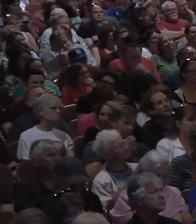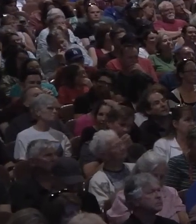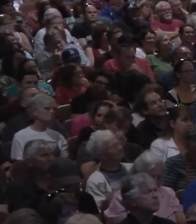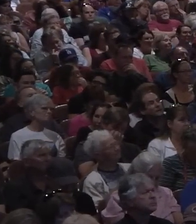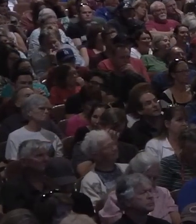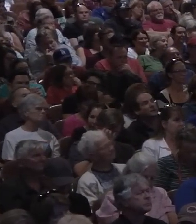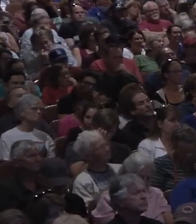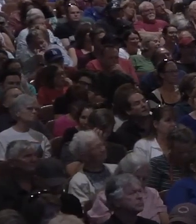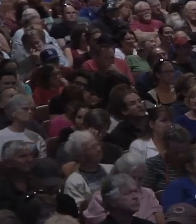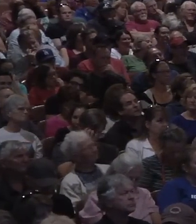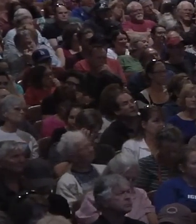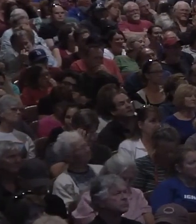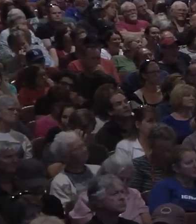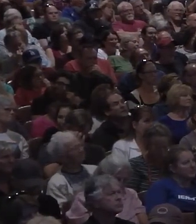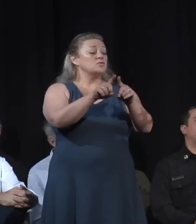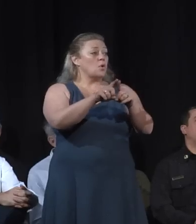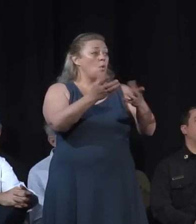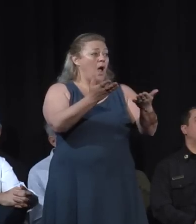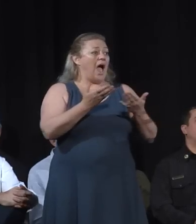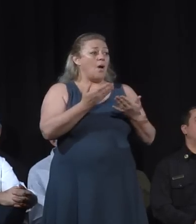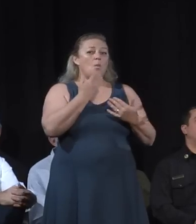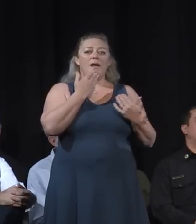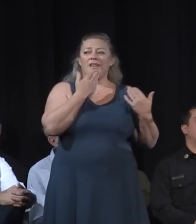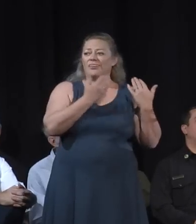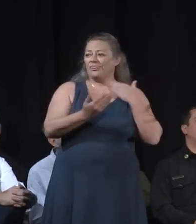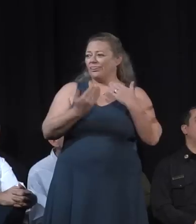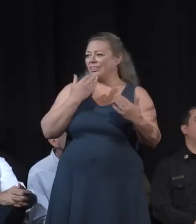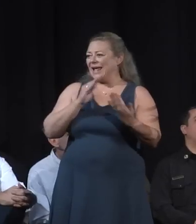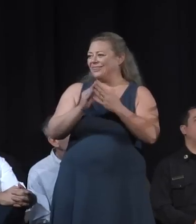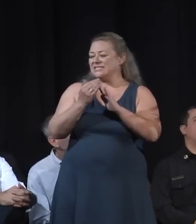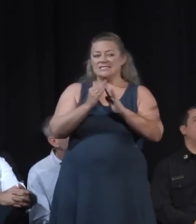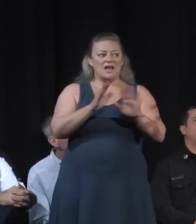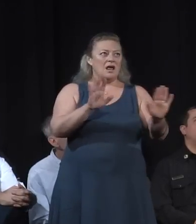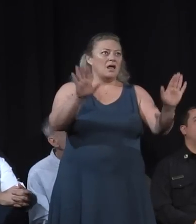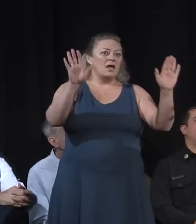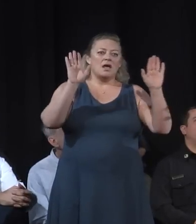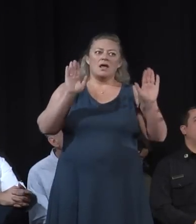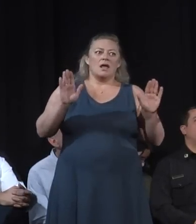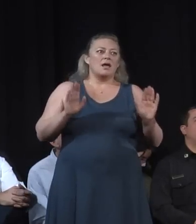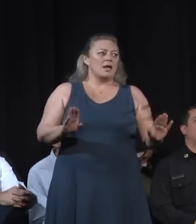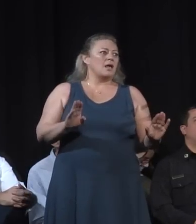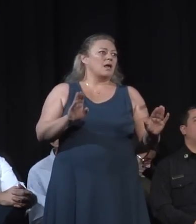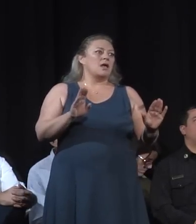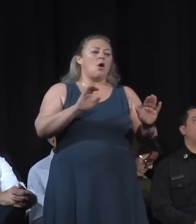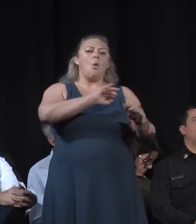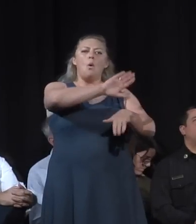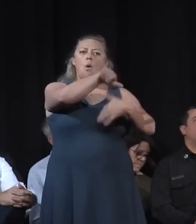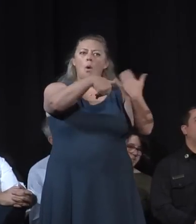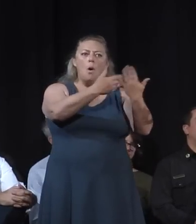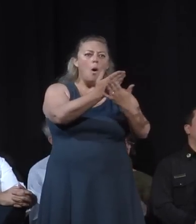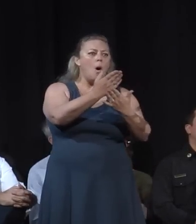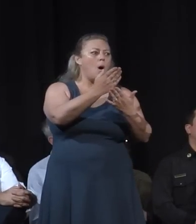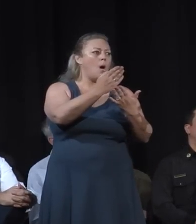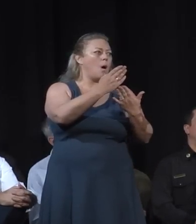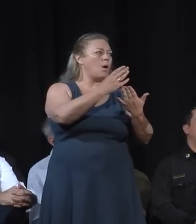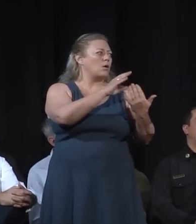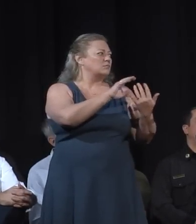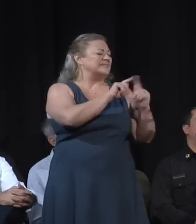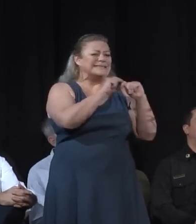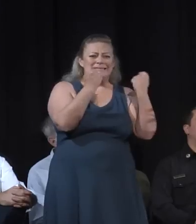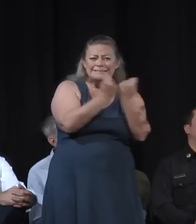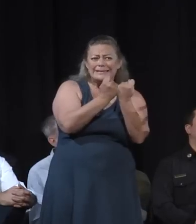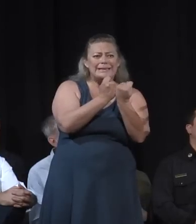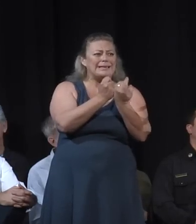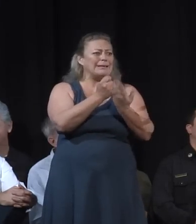I also want to thank the City. The City has been incredible. mayor, council members, the city team, your